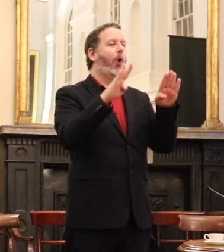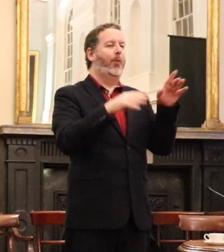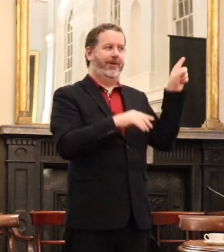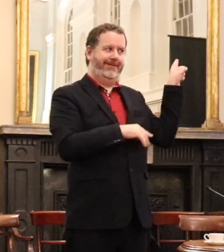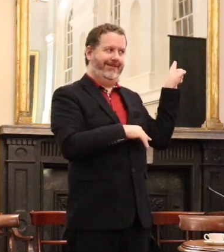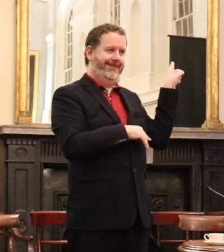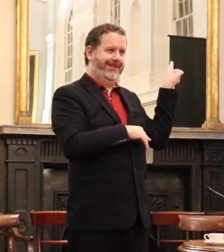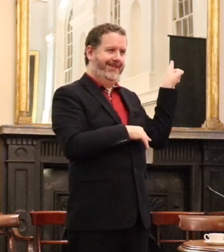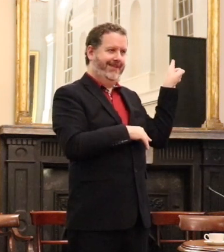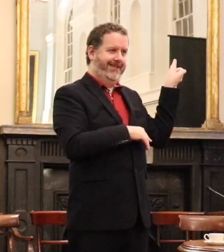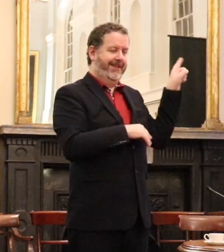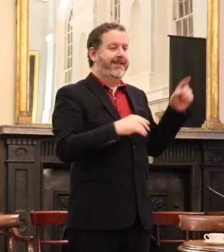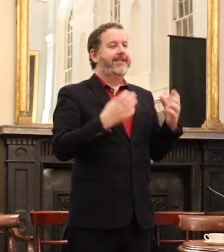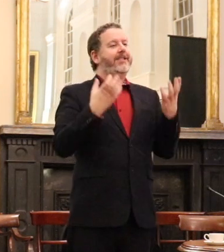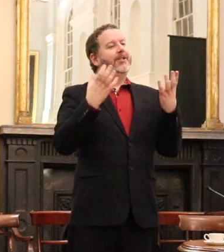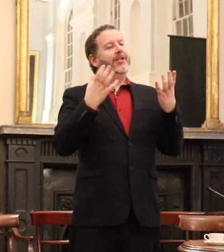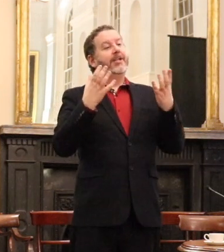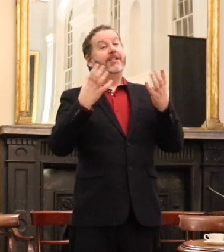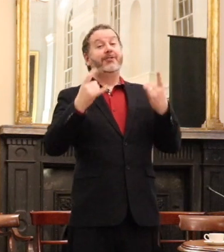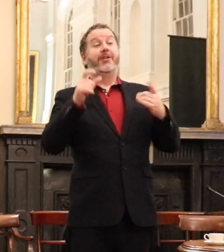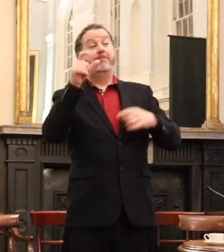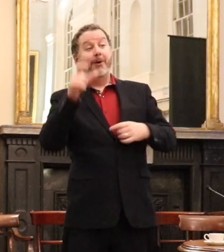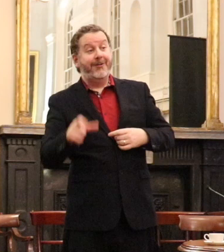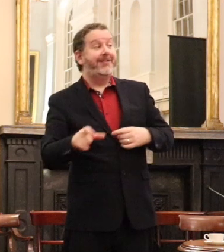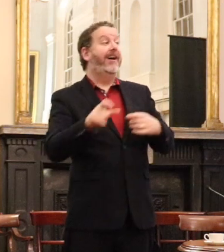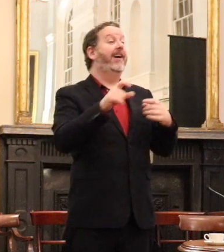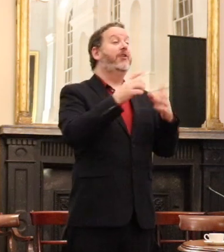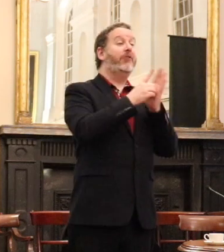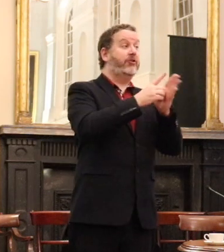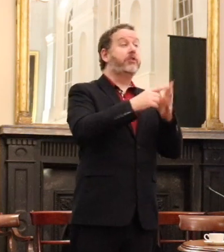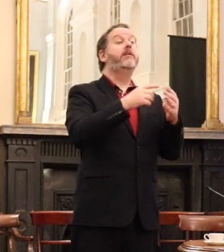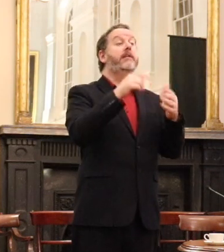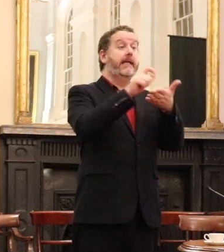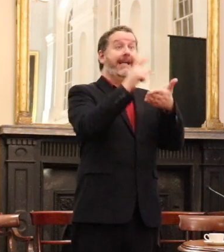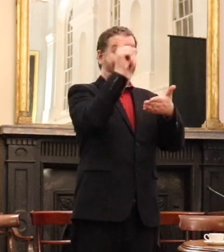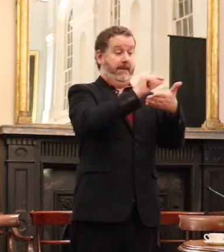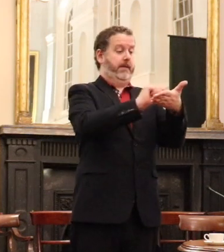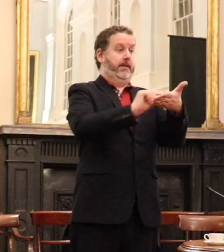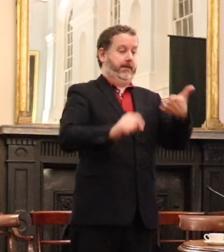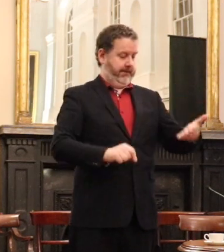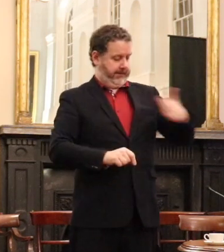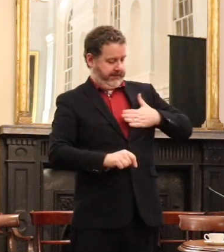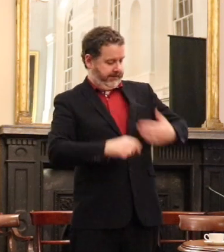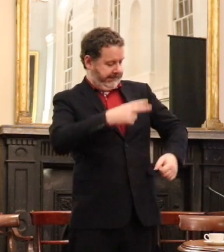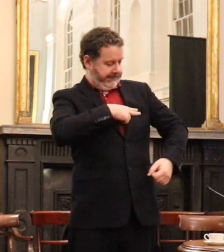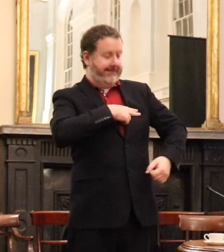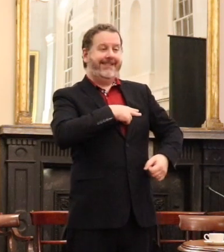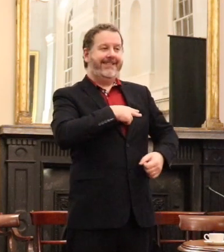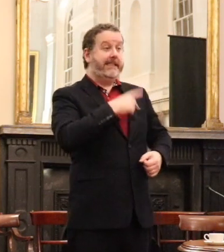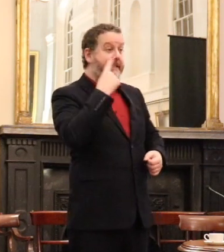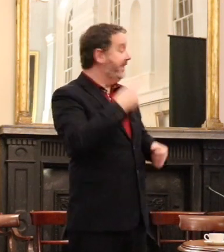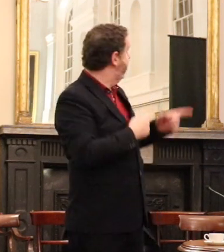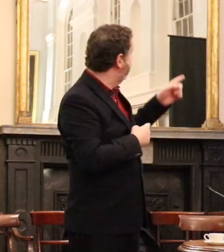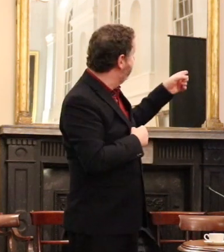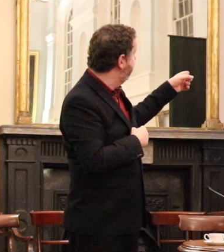the chairperson and the directors would wear a first name sticker on their pen and so you'd see there